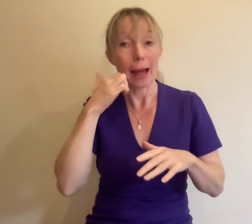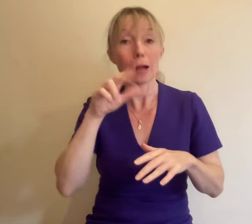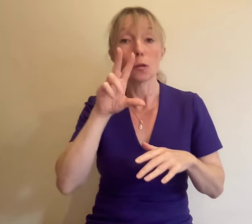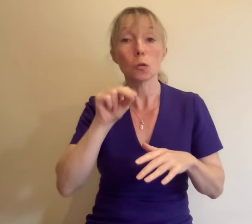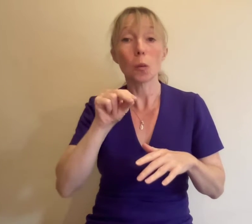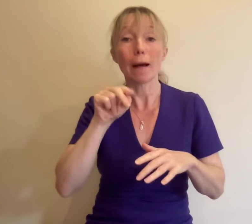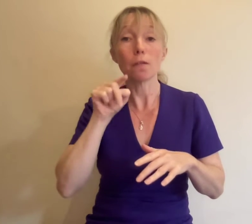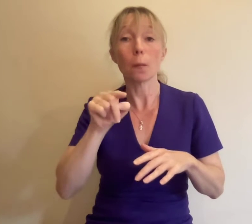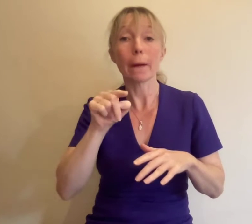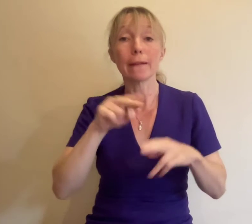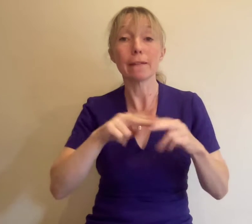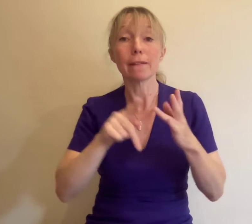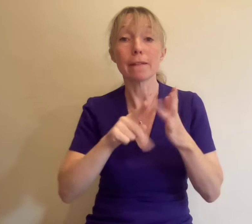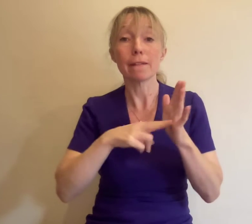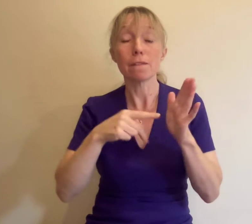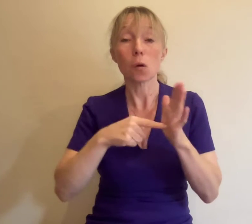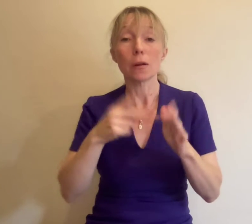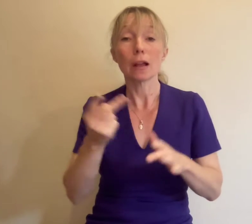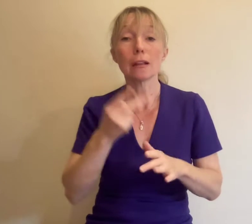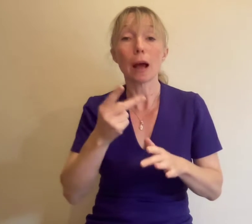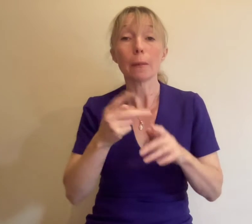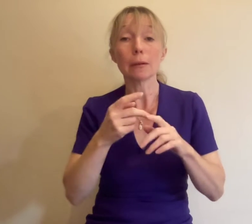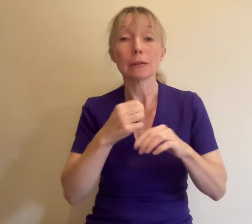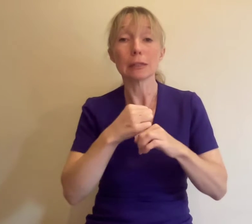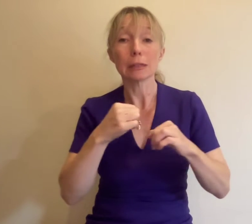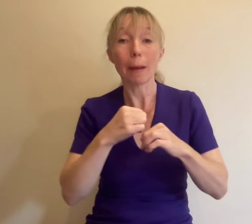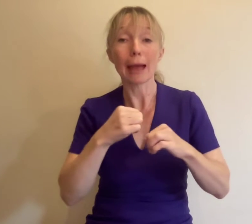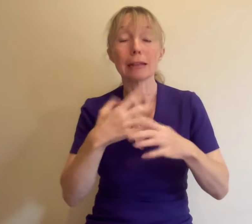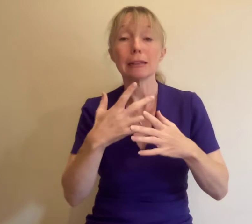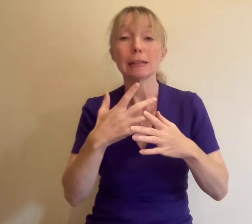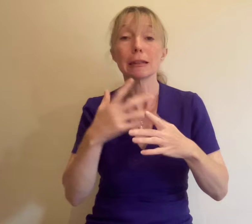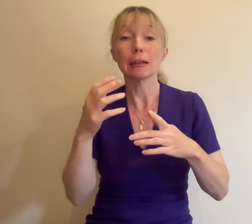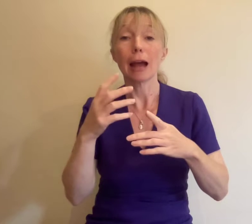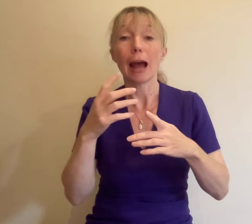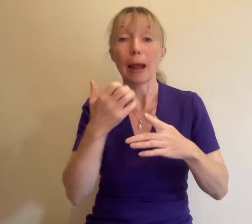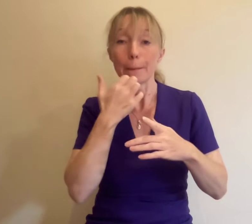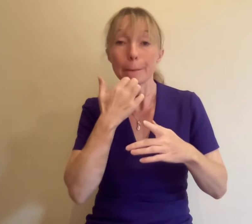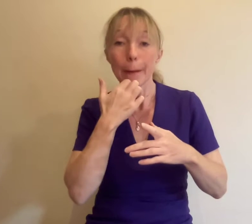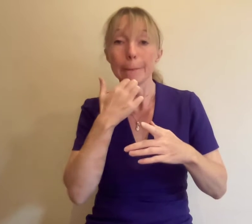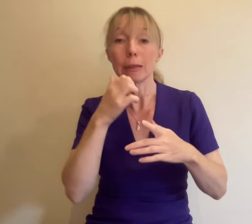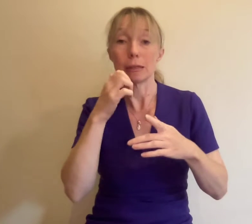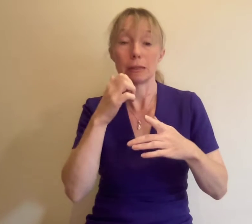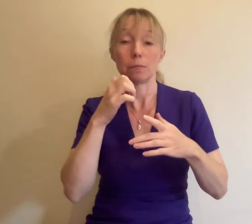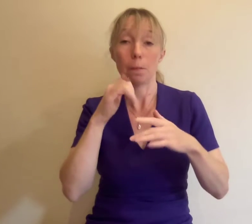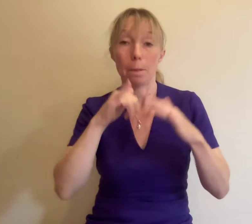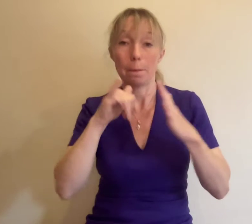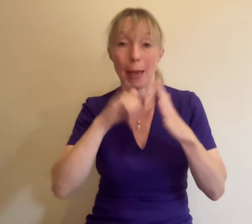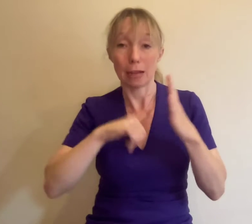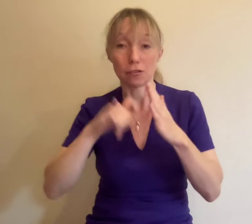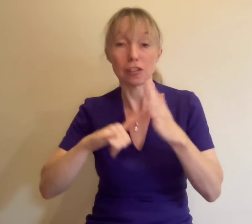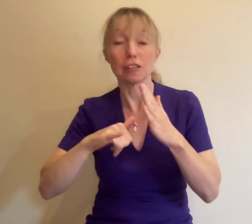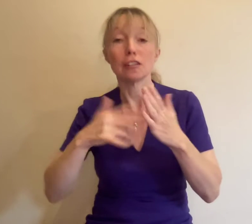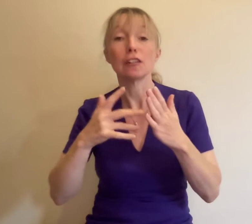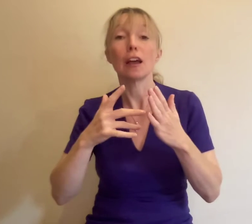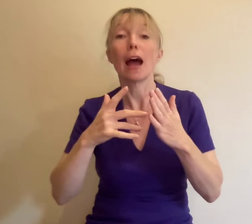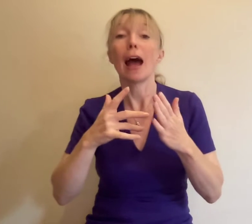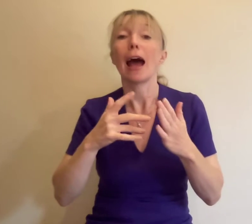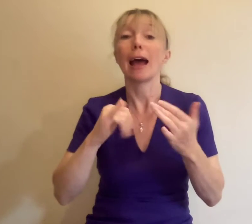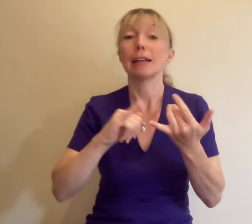-spaced and paginated and submitted online via Submittable or in the post with an entry form